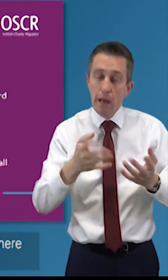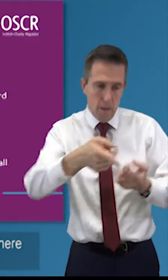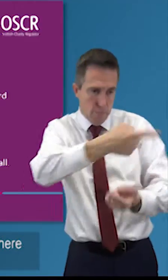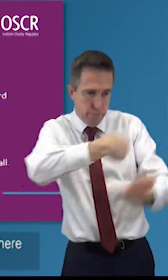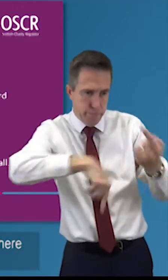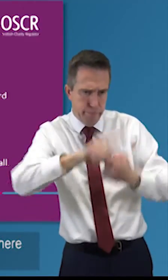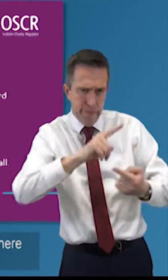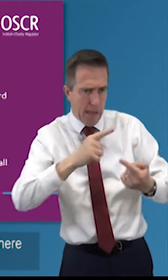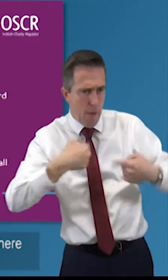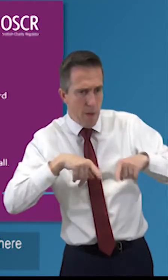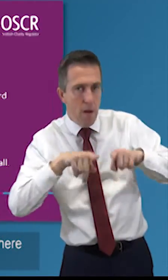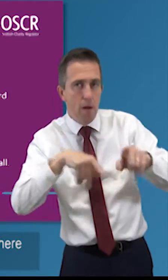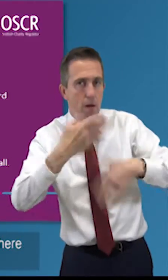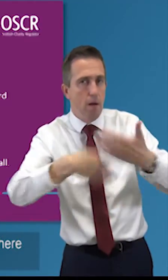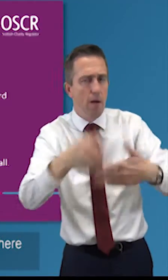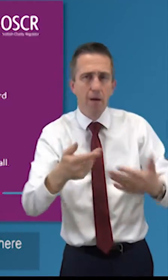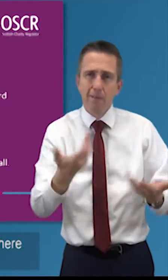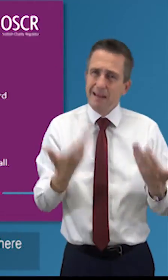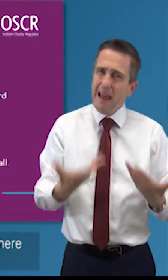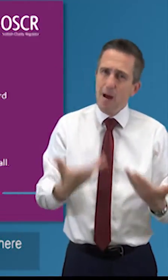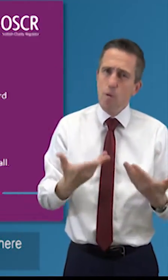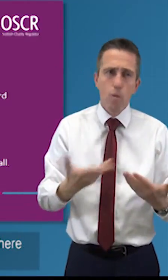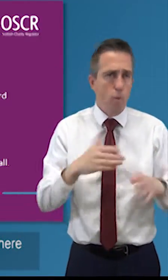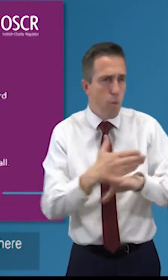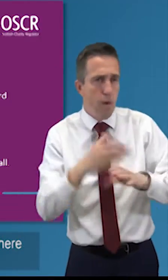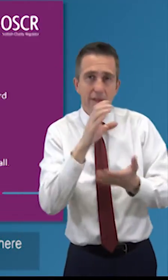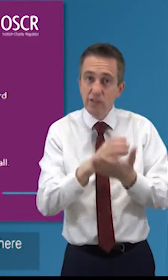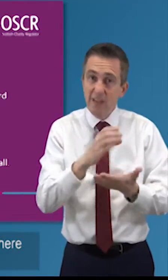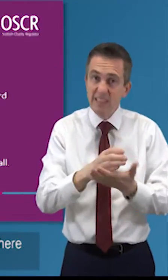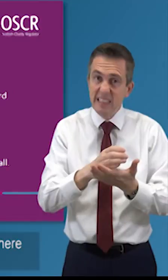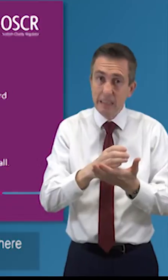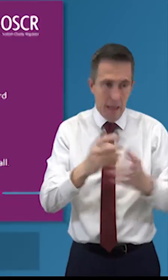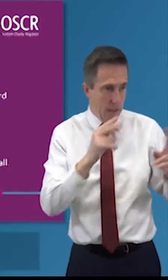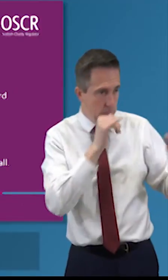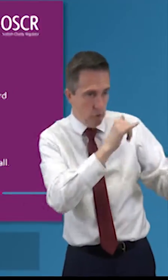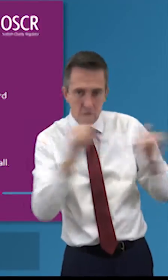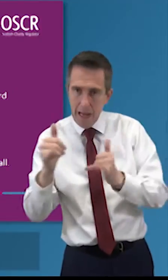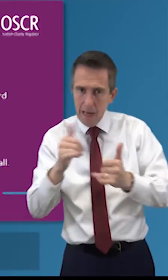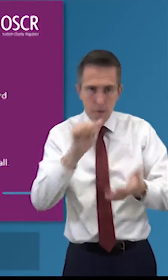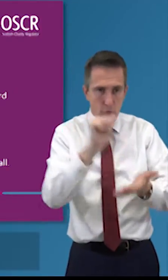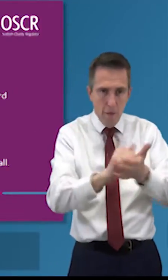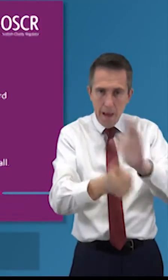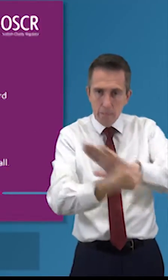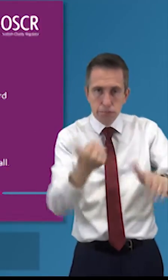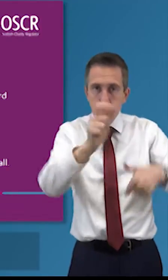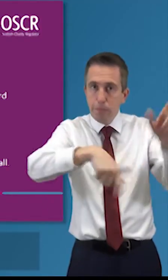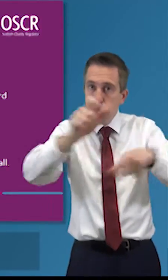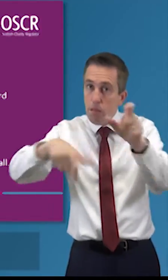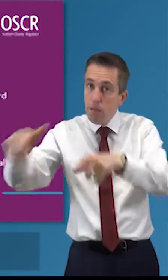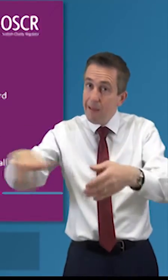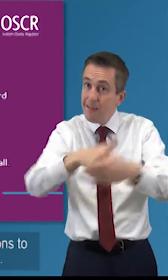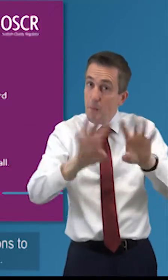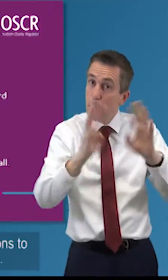thinking about the board as a whole given where we are now given what we're doing now do we have the right people on board do we have the right skills